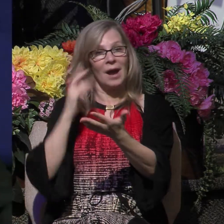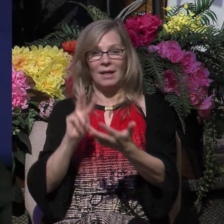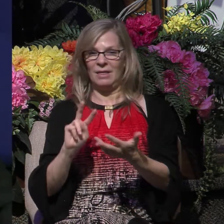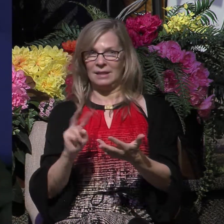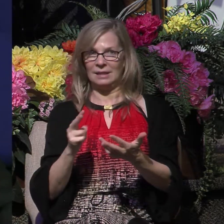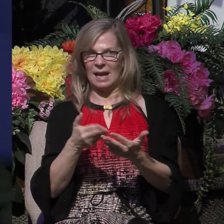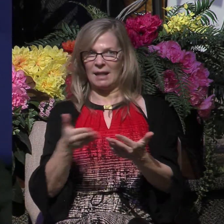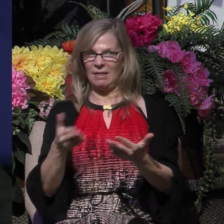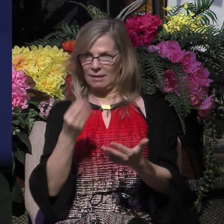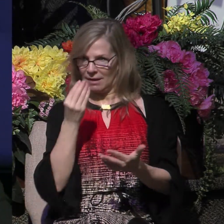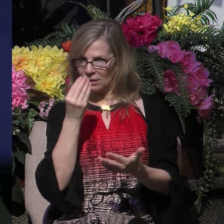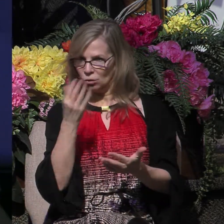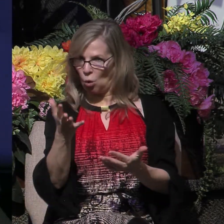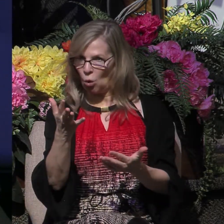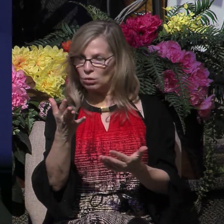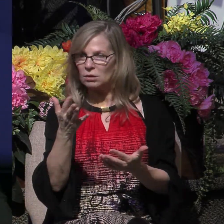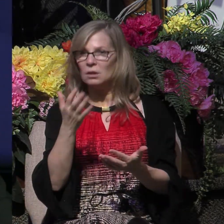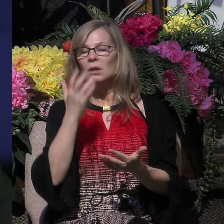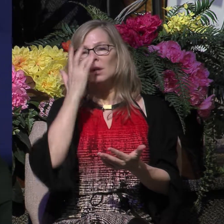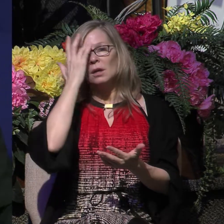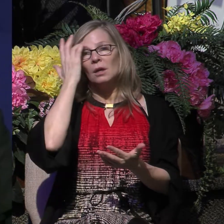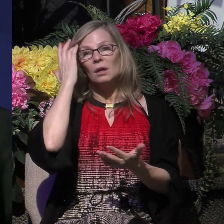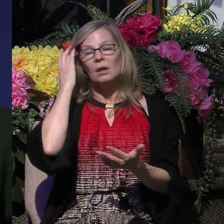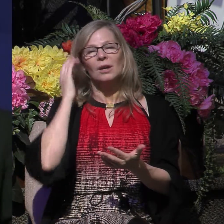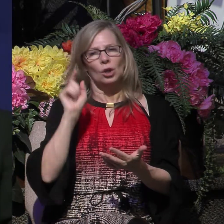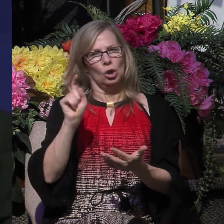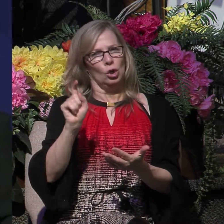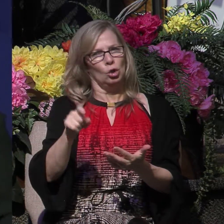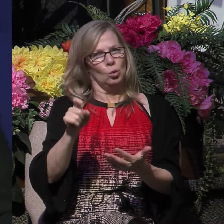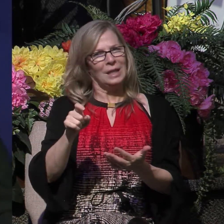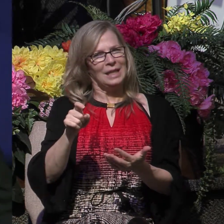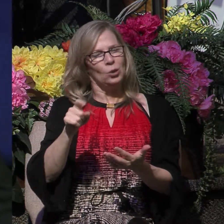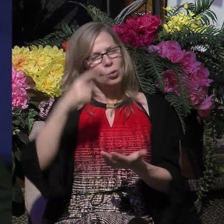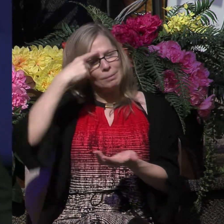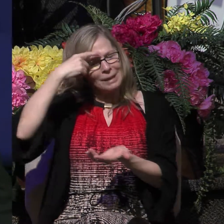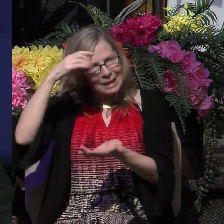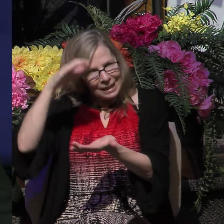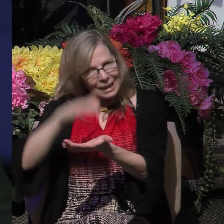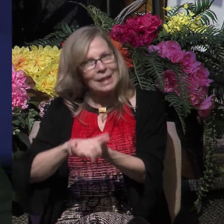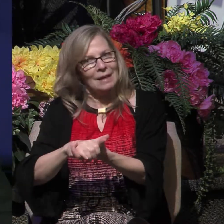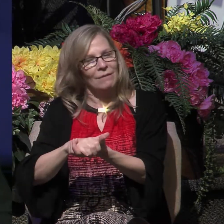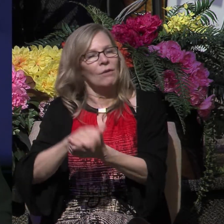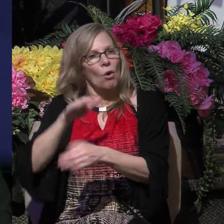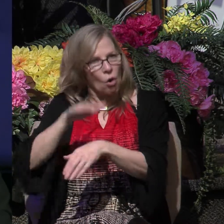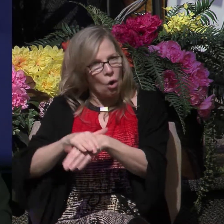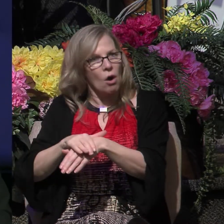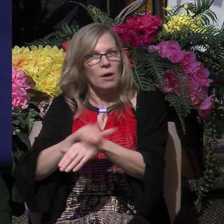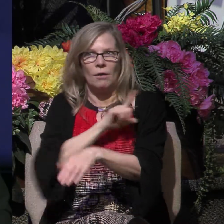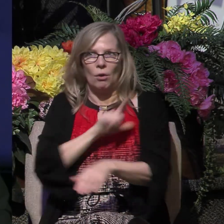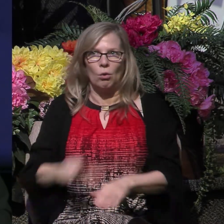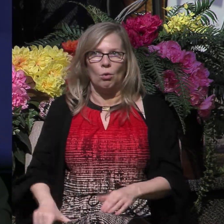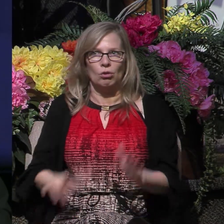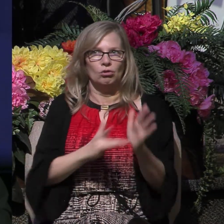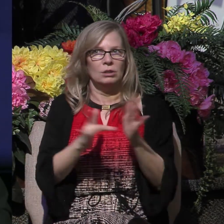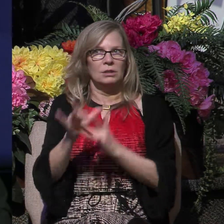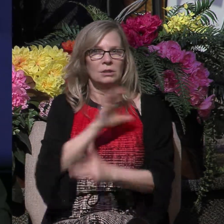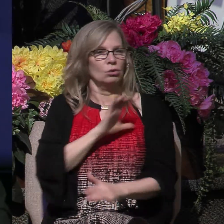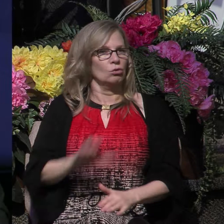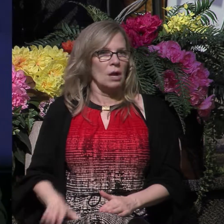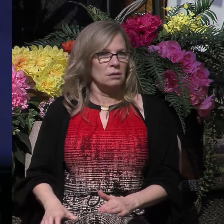Silas told the jailer about being saved is that he needed to believe on the Lord Jesus Christ. So what does it mean?